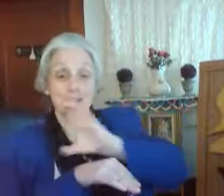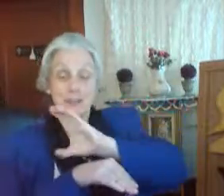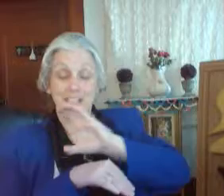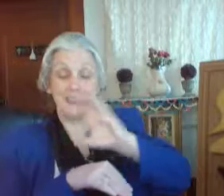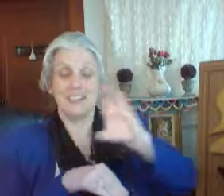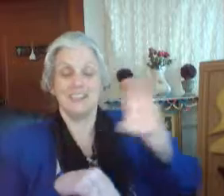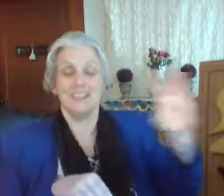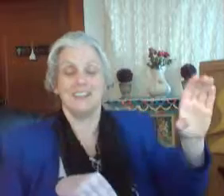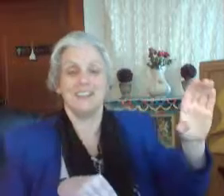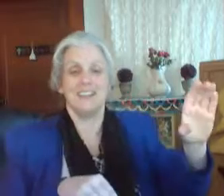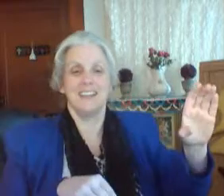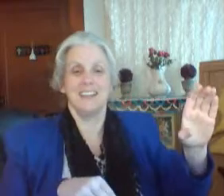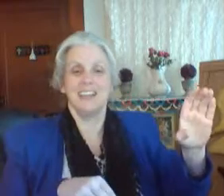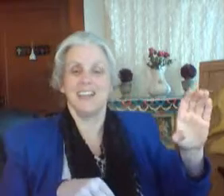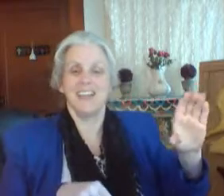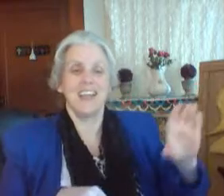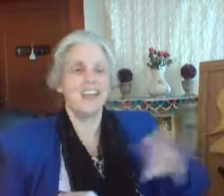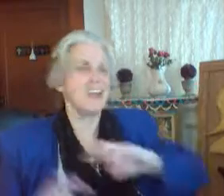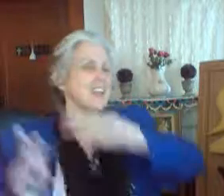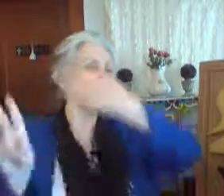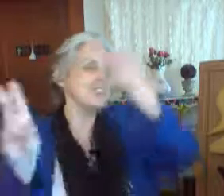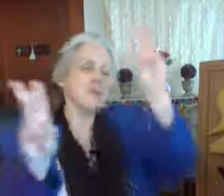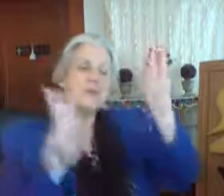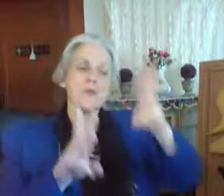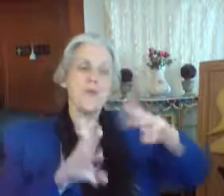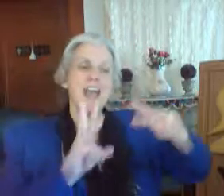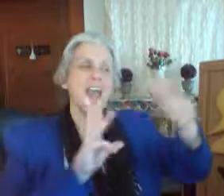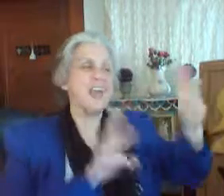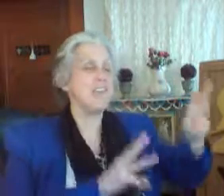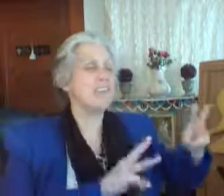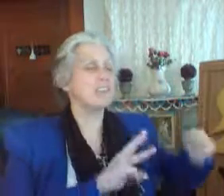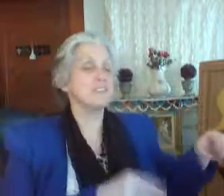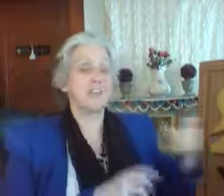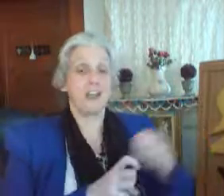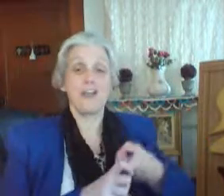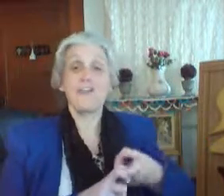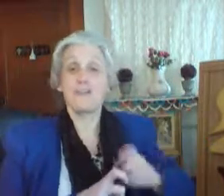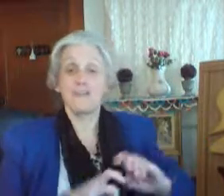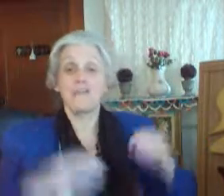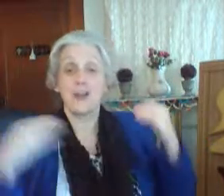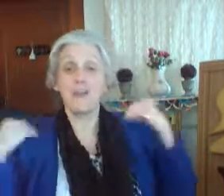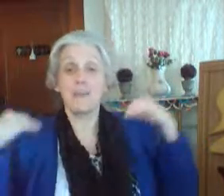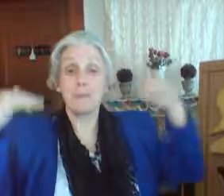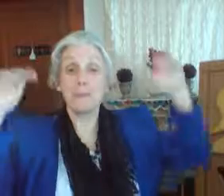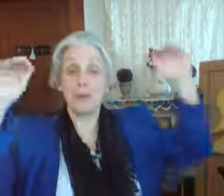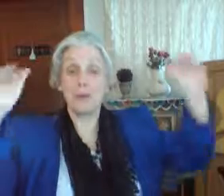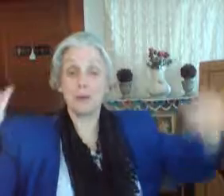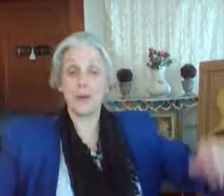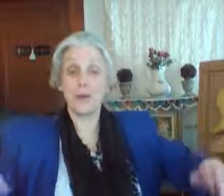It's waste which reach the prone, God,